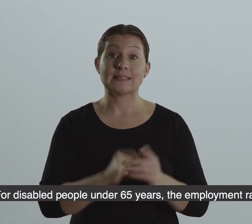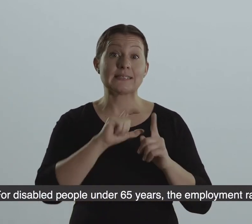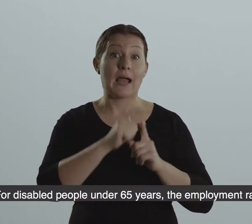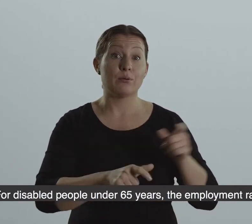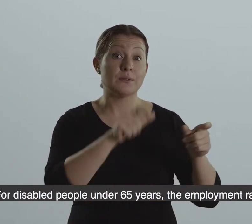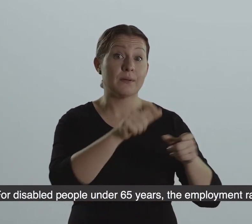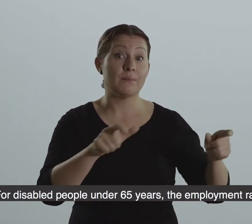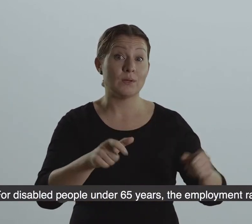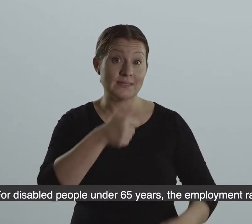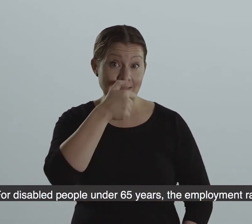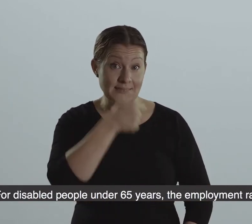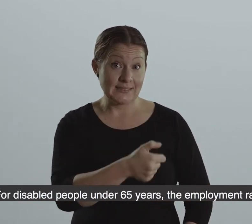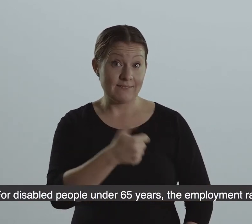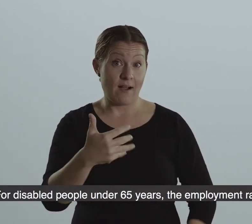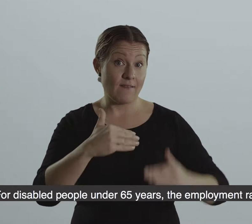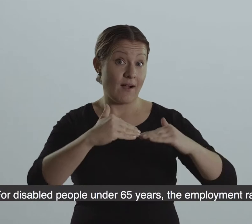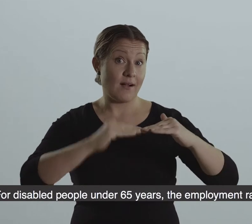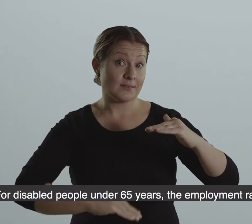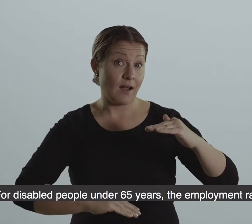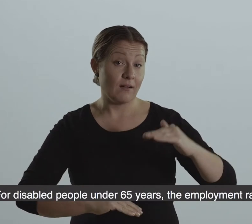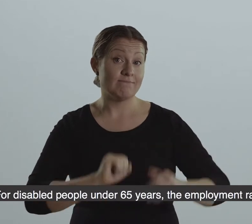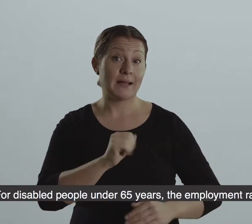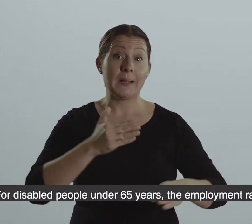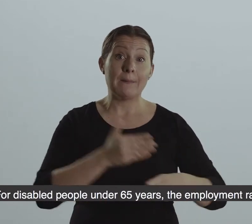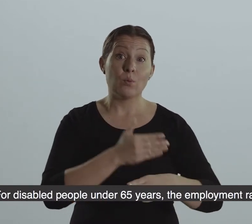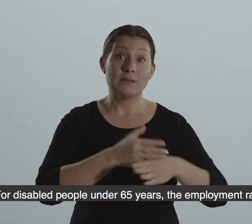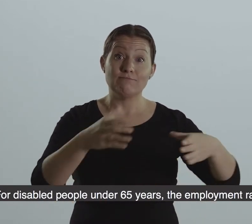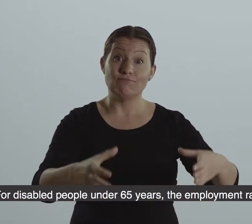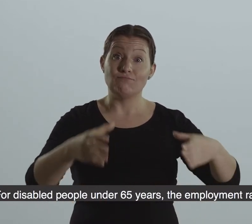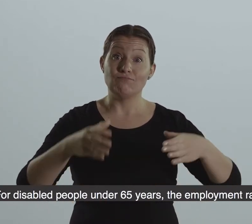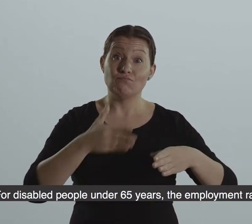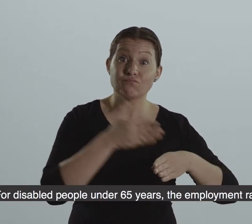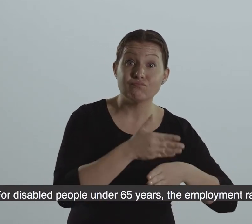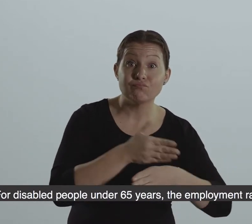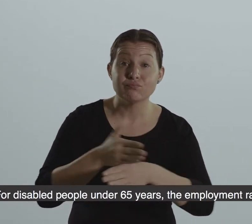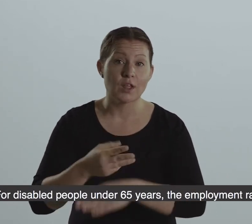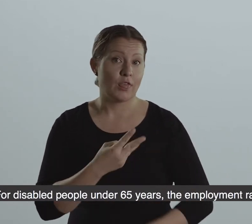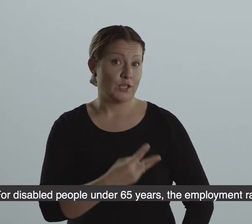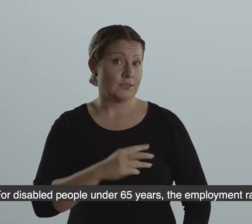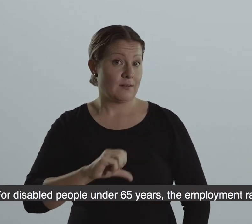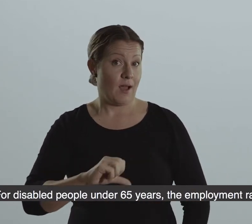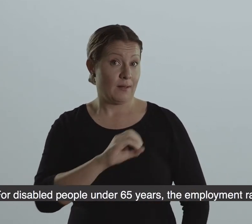points. For disabled people under 65 years, the employment rate was 39%.